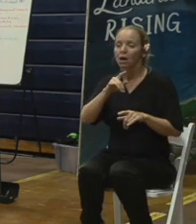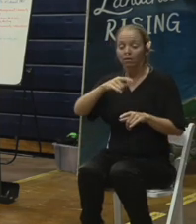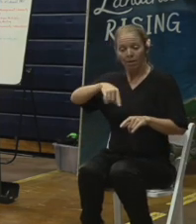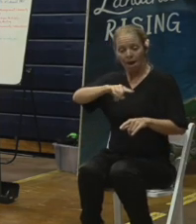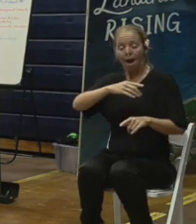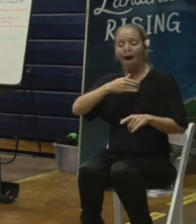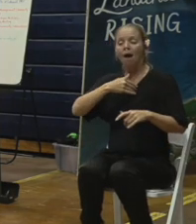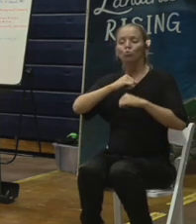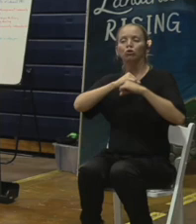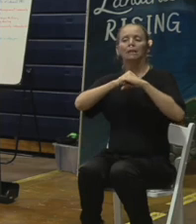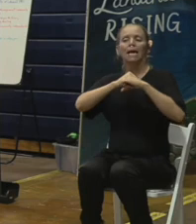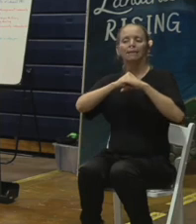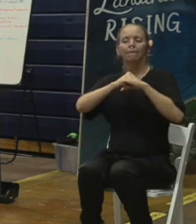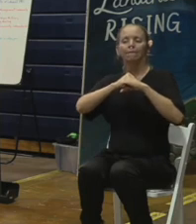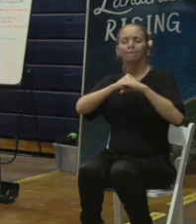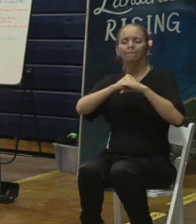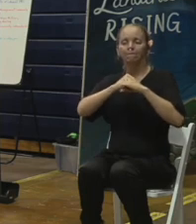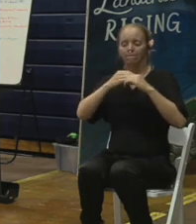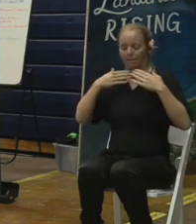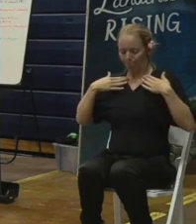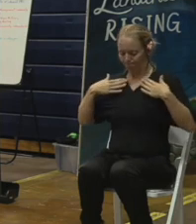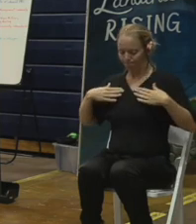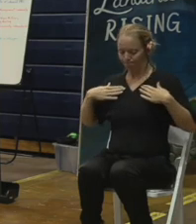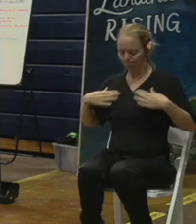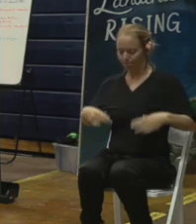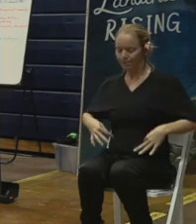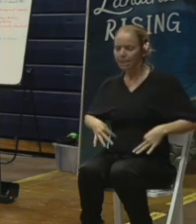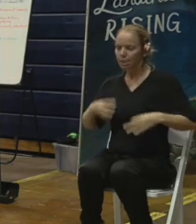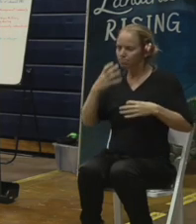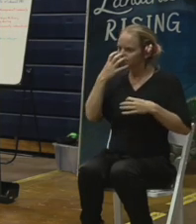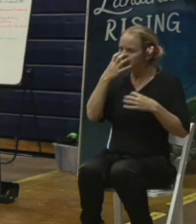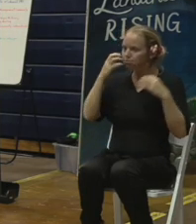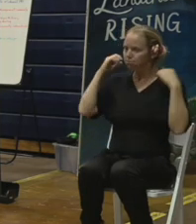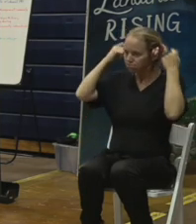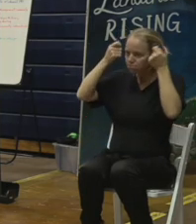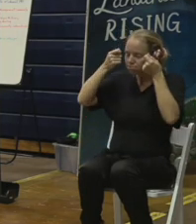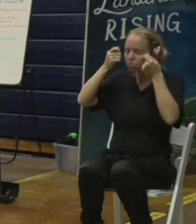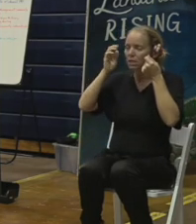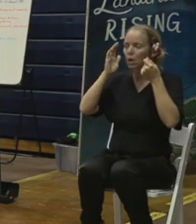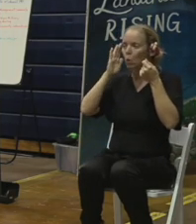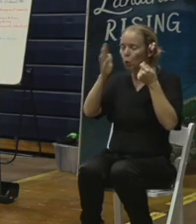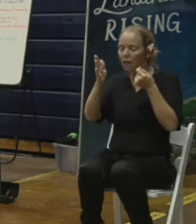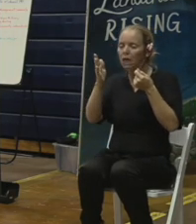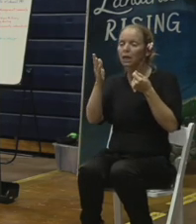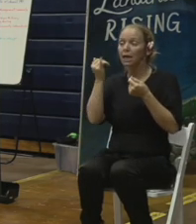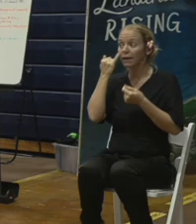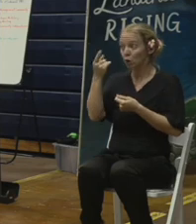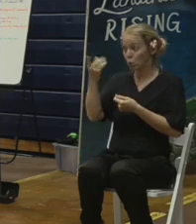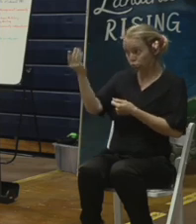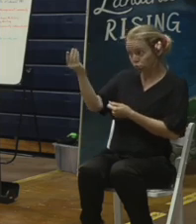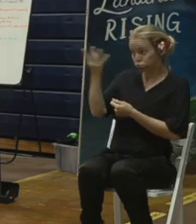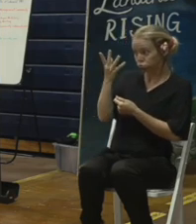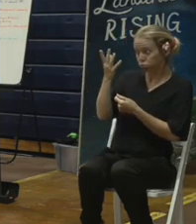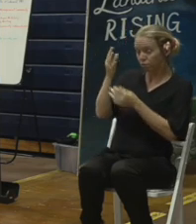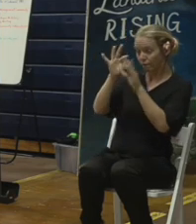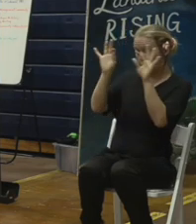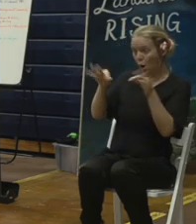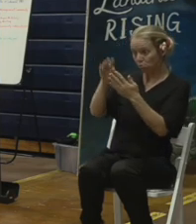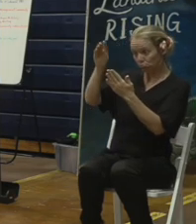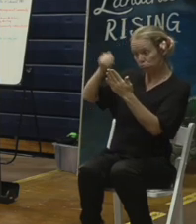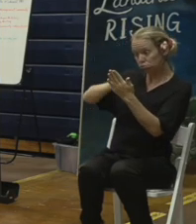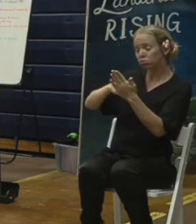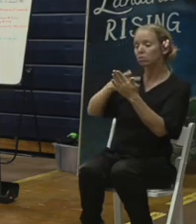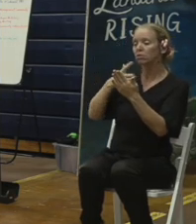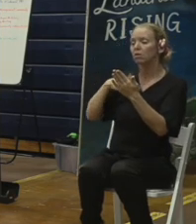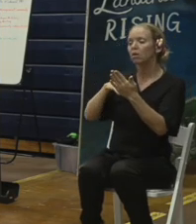potentially go and sift through that area and look for that on your behalf. Again, that is what we have done in other properties to